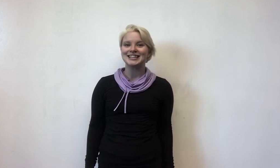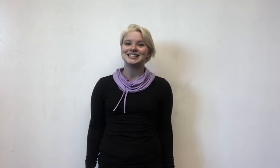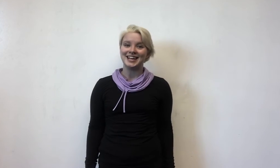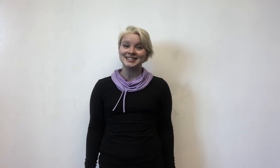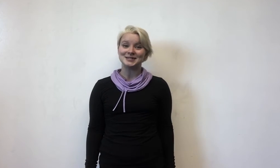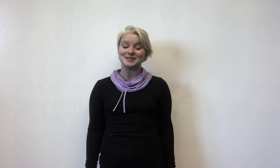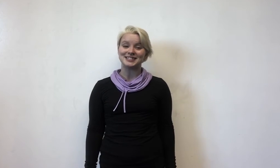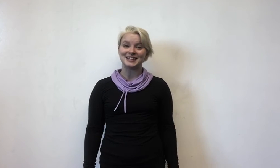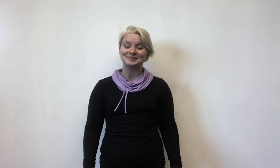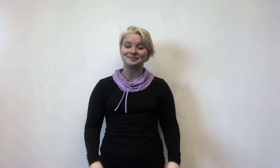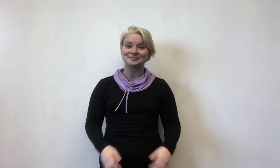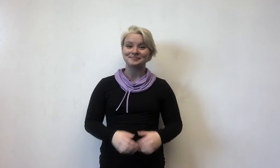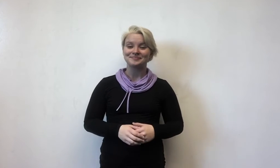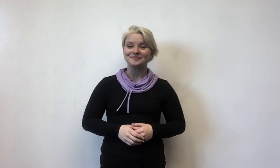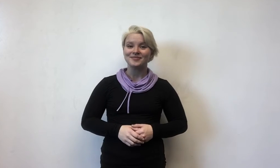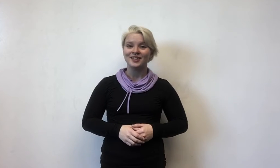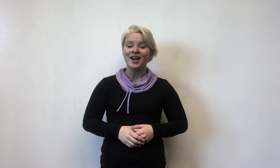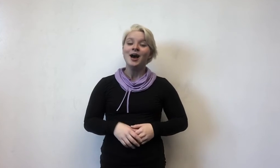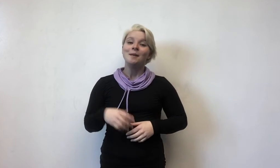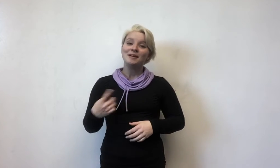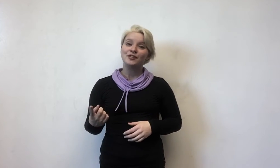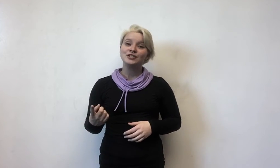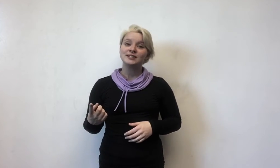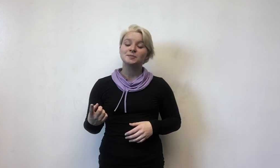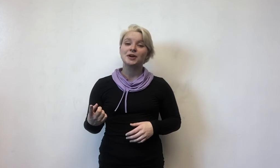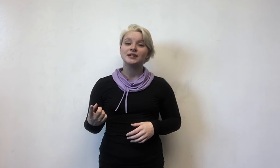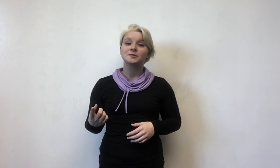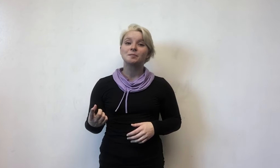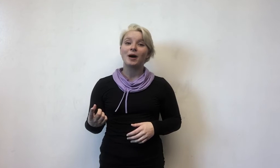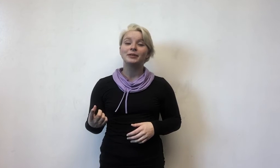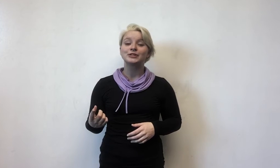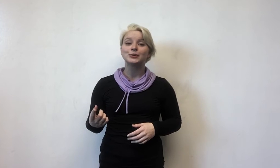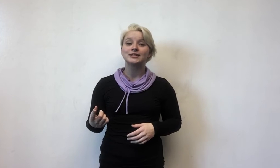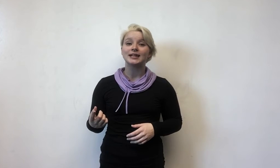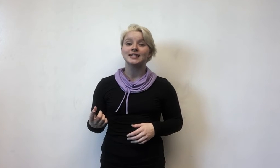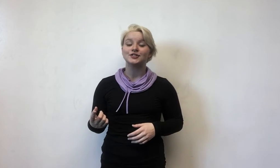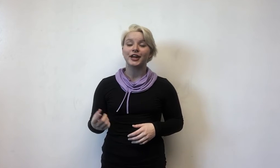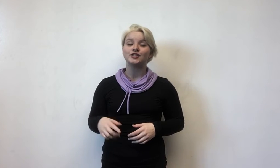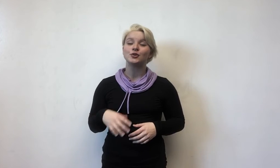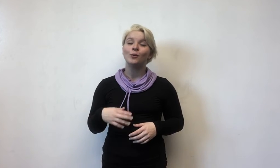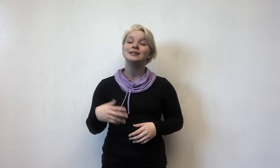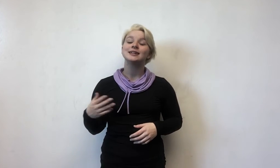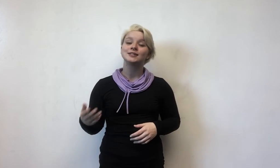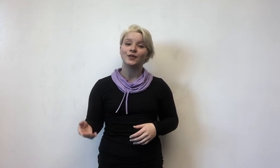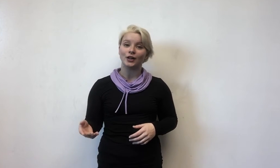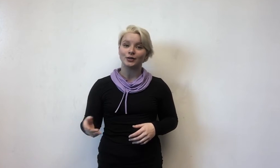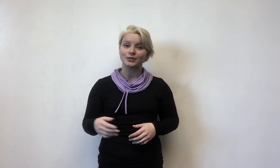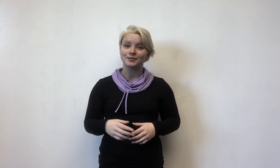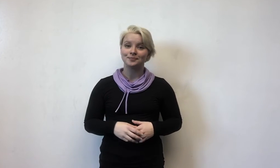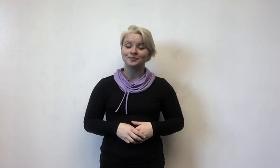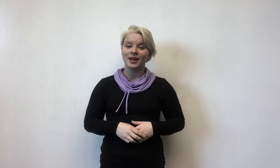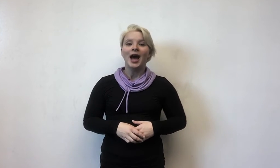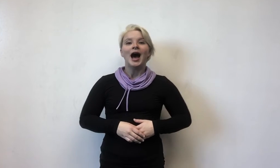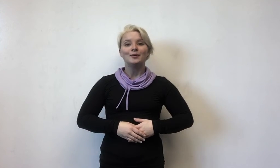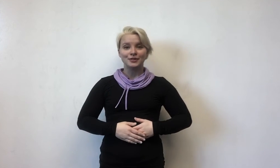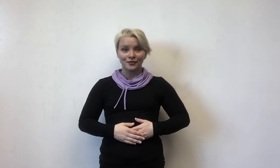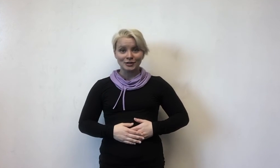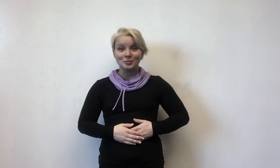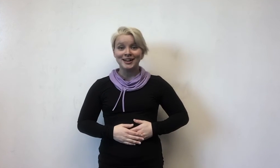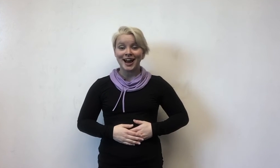and intimacy. My first experience with public school sex education went as follows. I was a freshman in